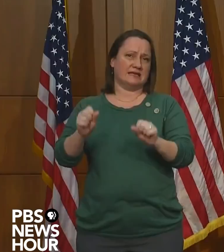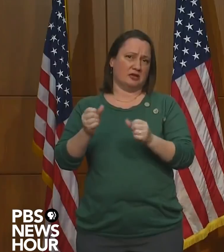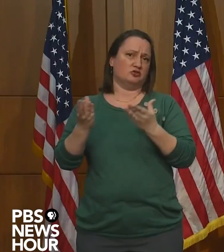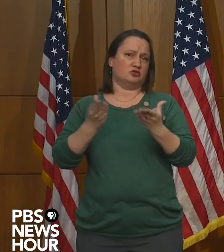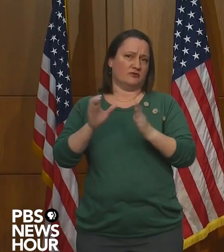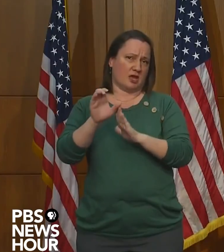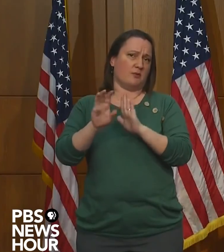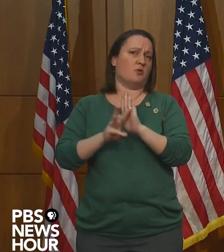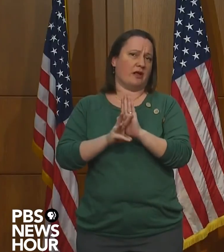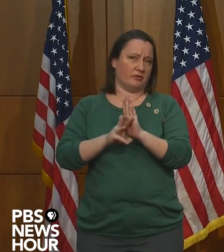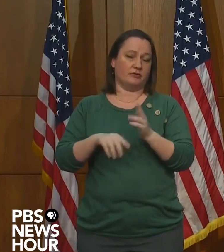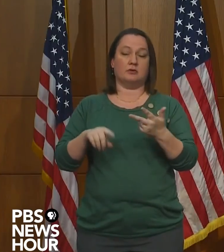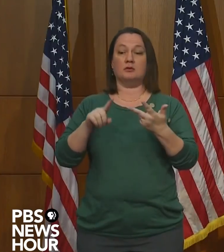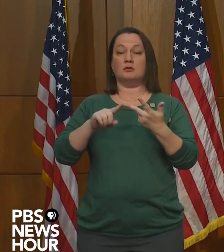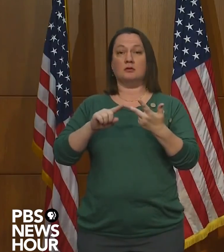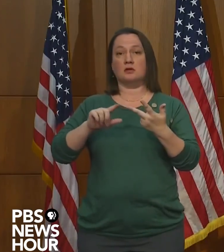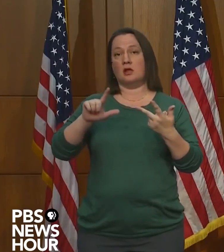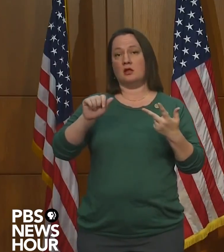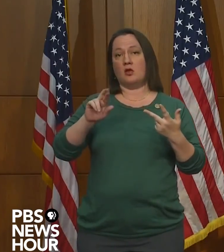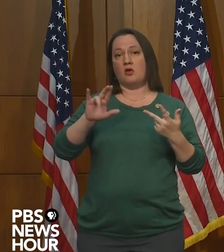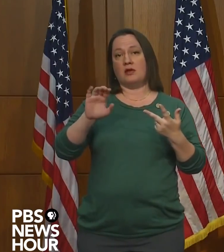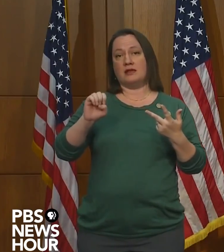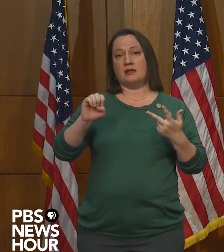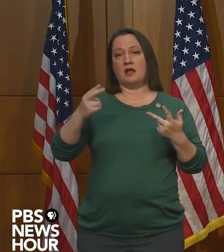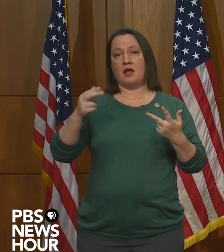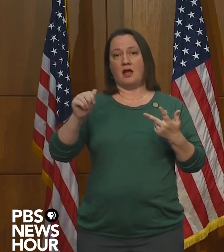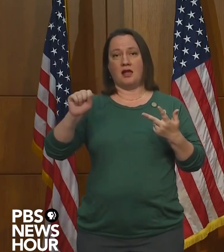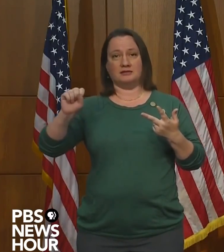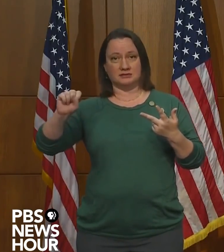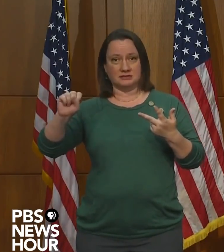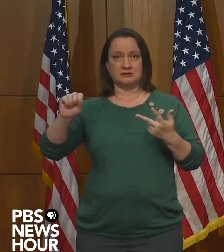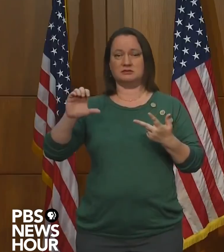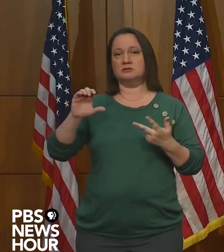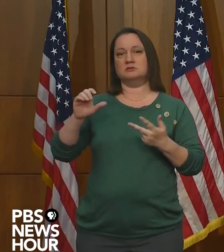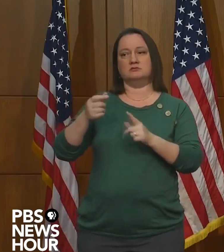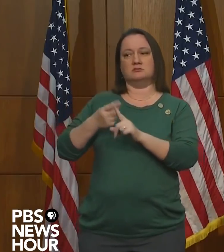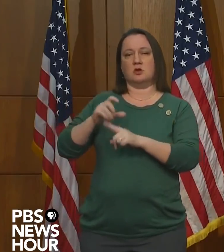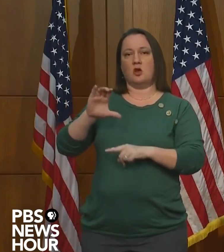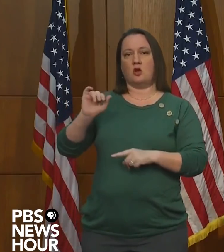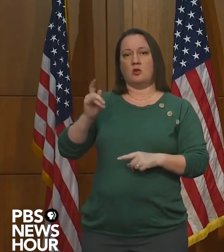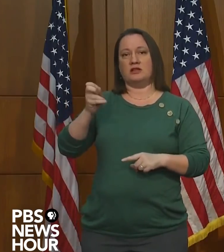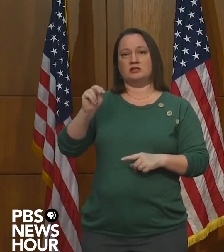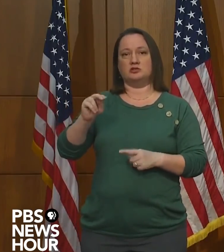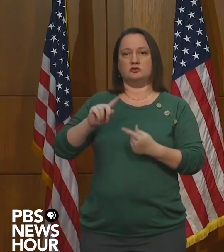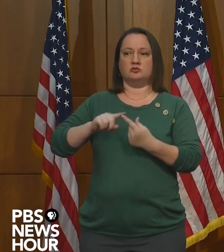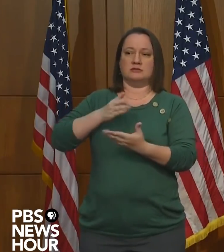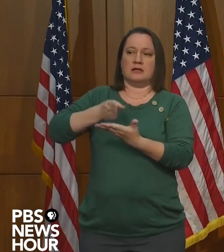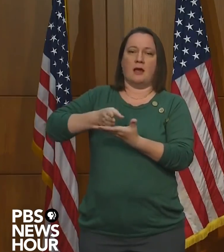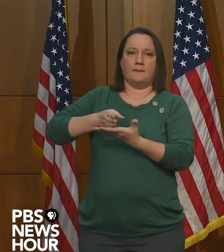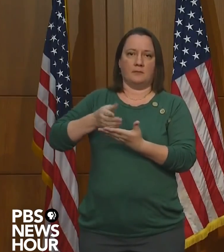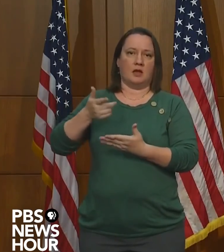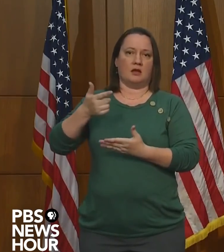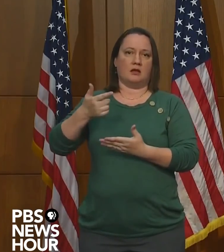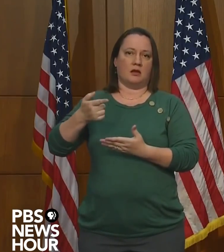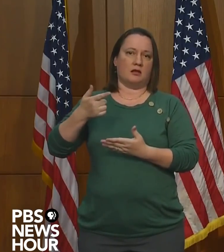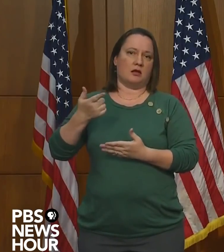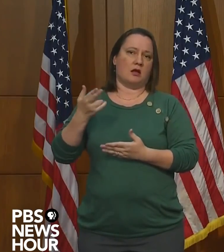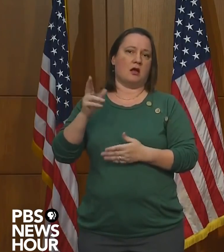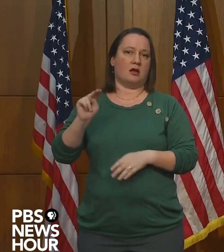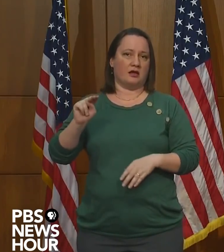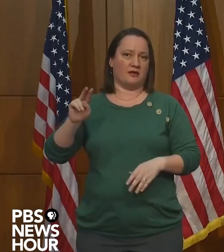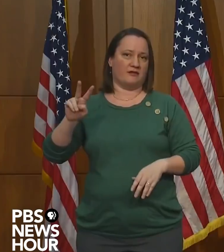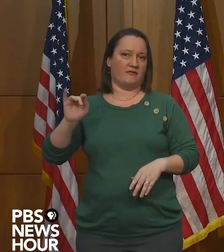third, I'm appointing Laurie Haas of the Coalition to Stop Gun Violence. After